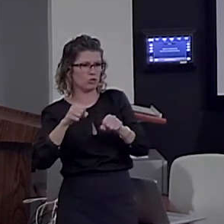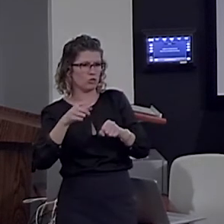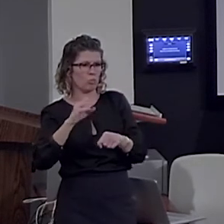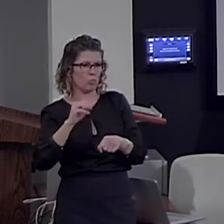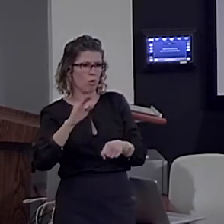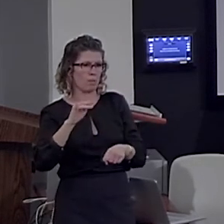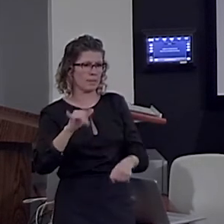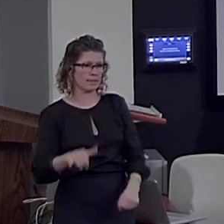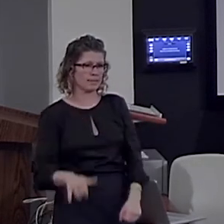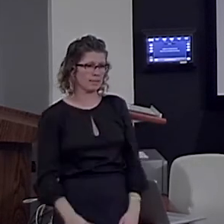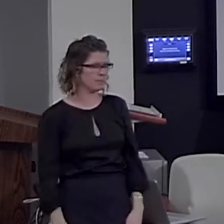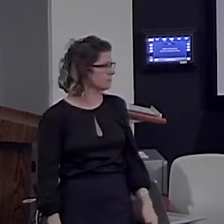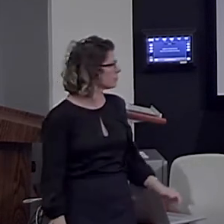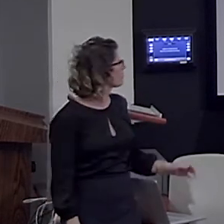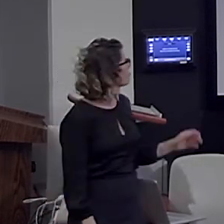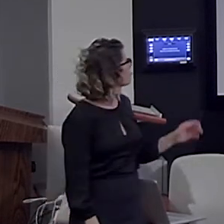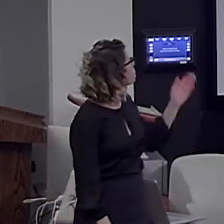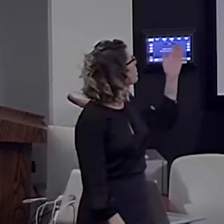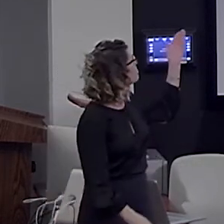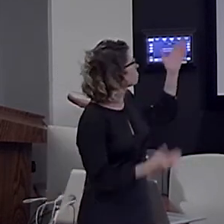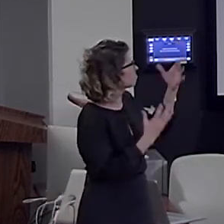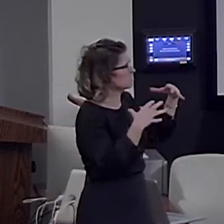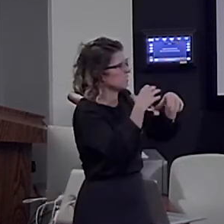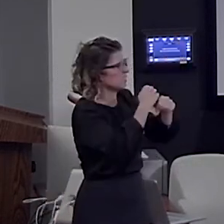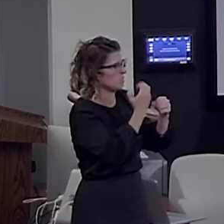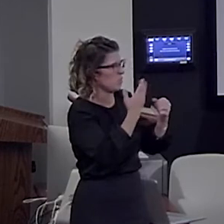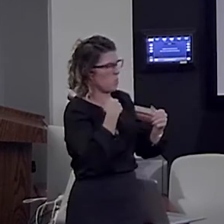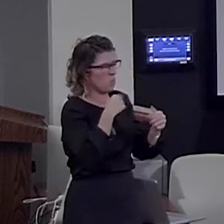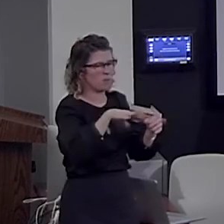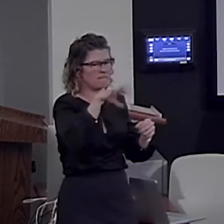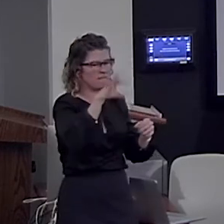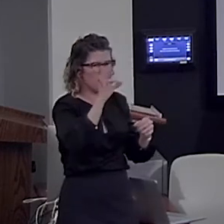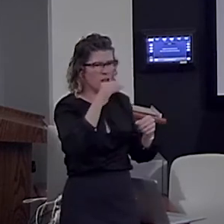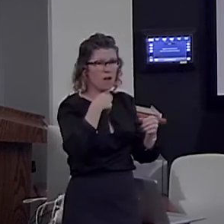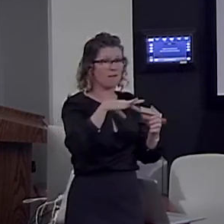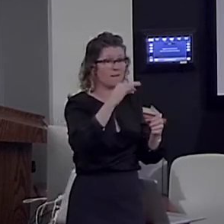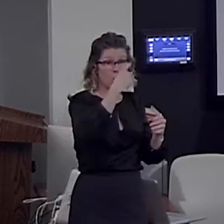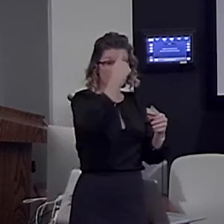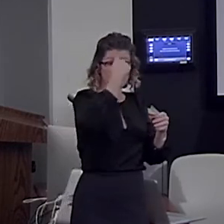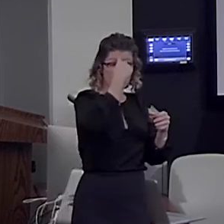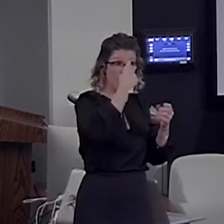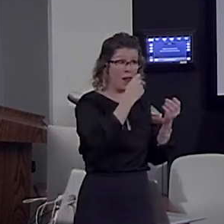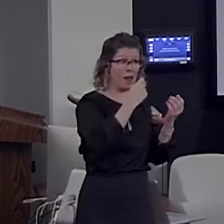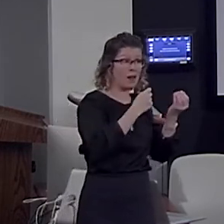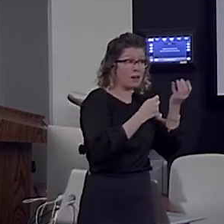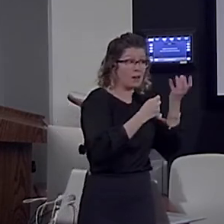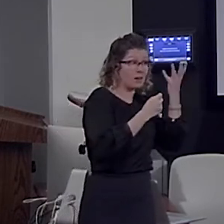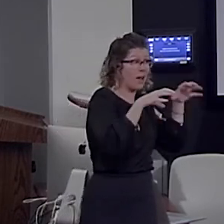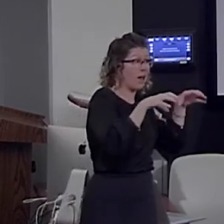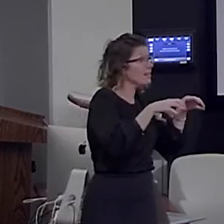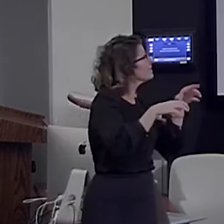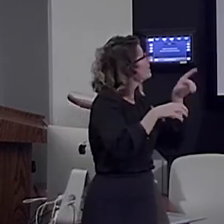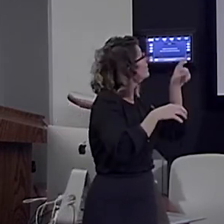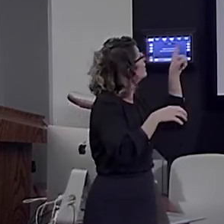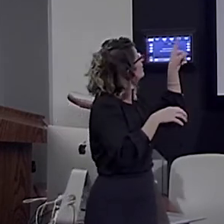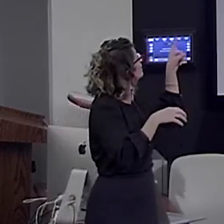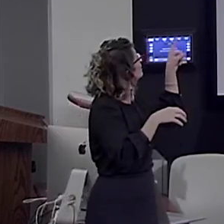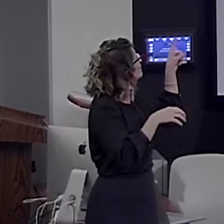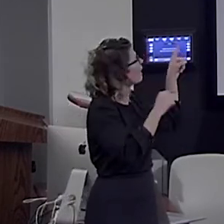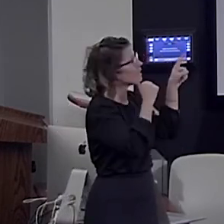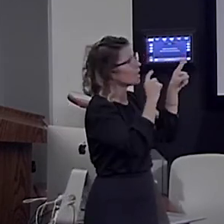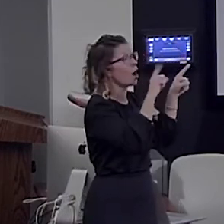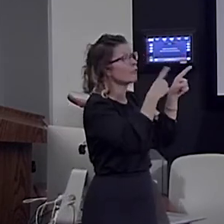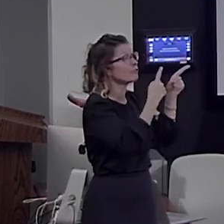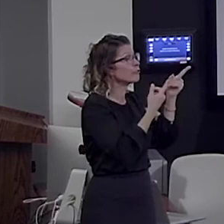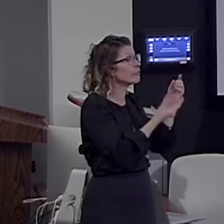So, this is a summary of what we found. We found that brain activity does not merely increase with every new word, but with